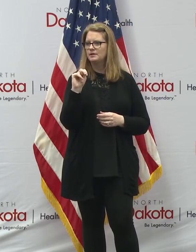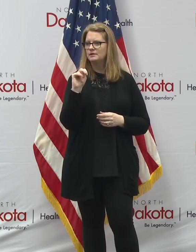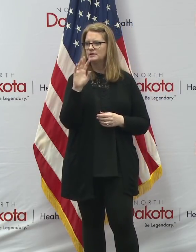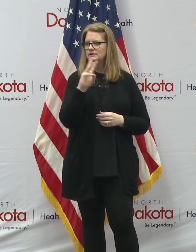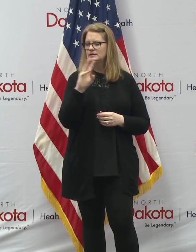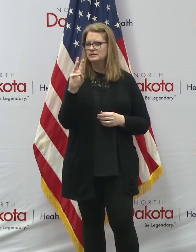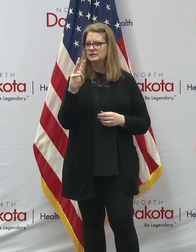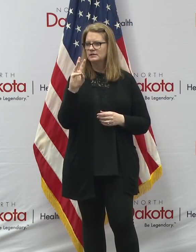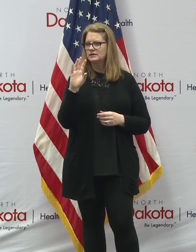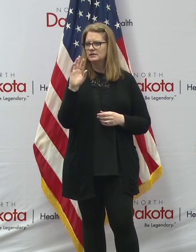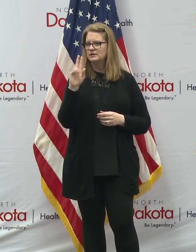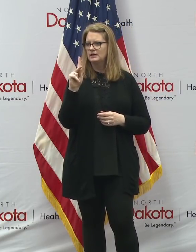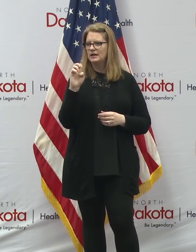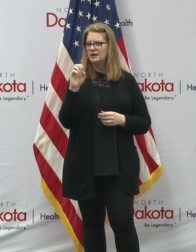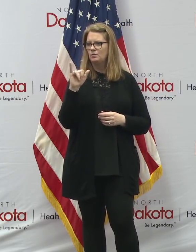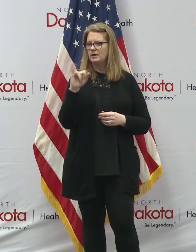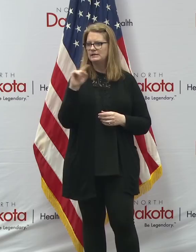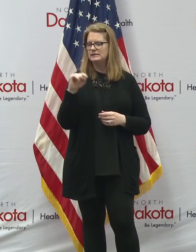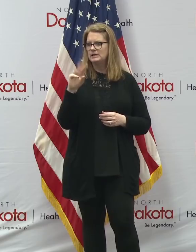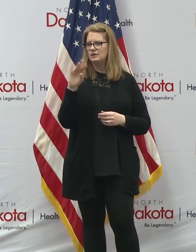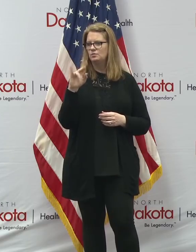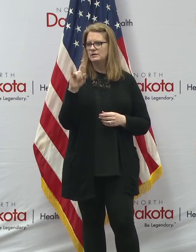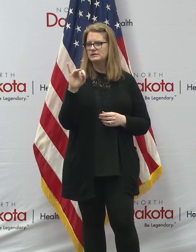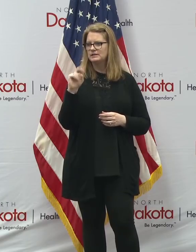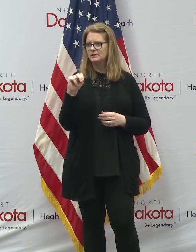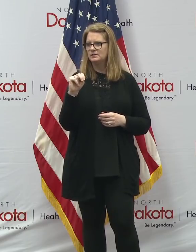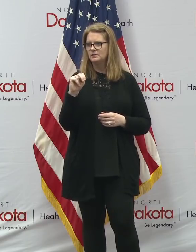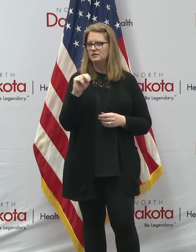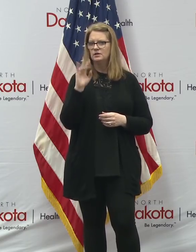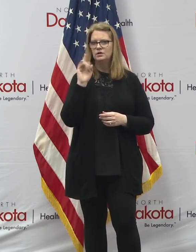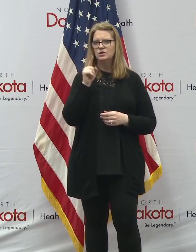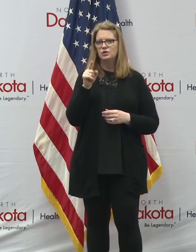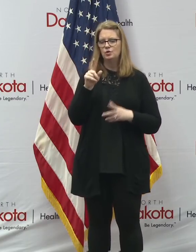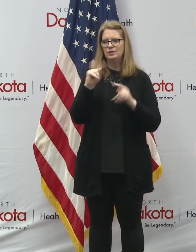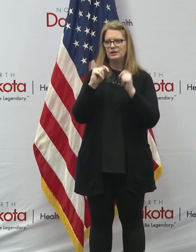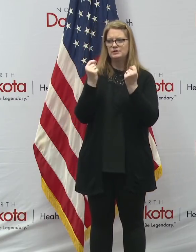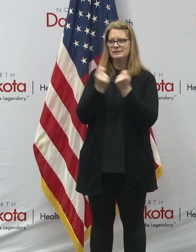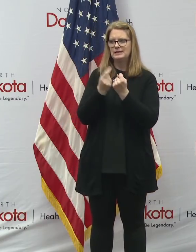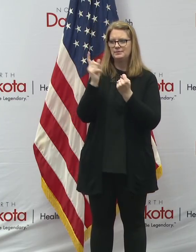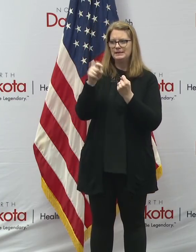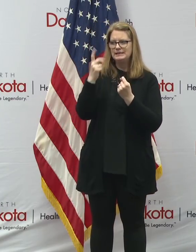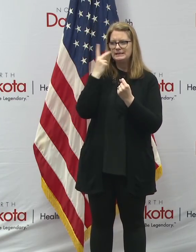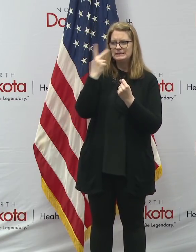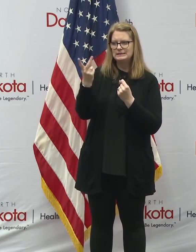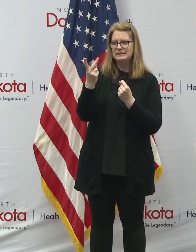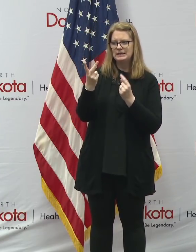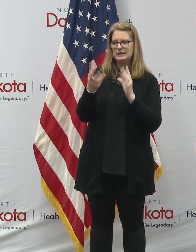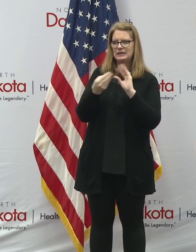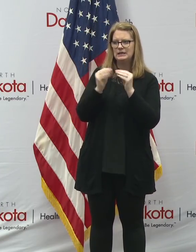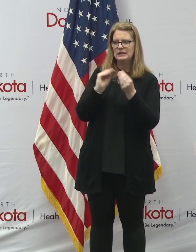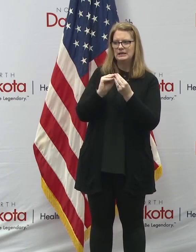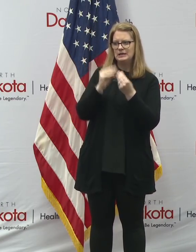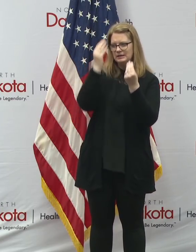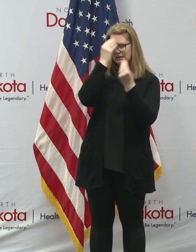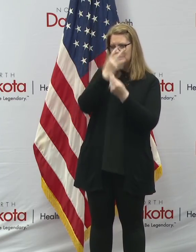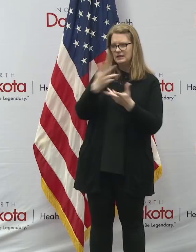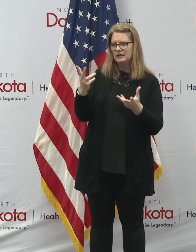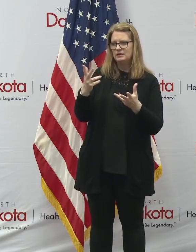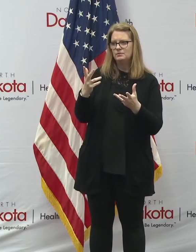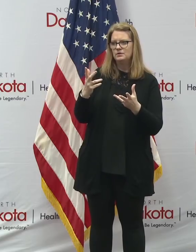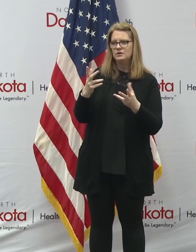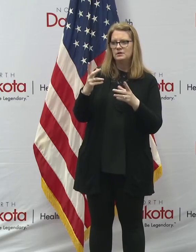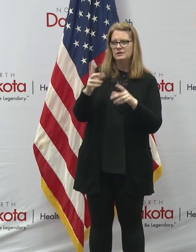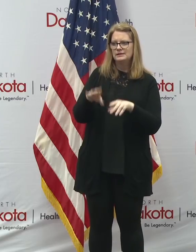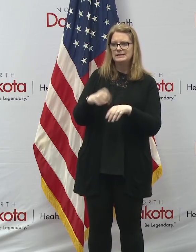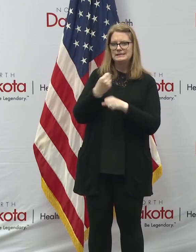of 660 KUIZ in Williston. What do you and your team need to see in the data to deem it safe to open businesses